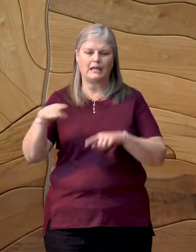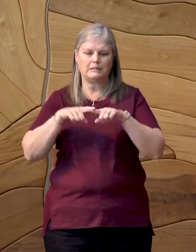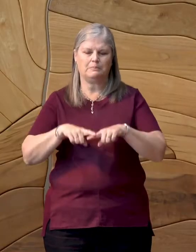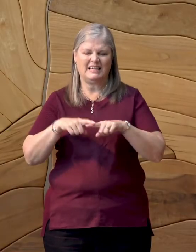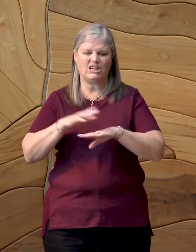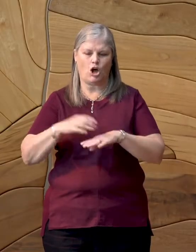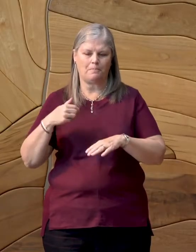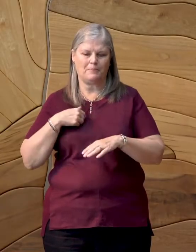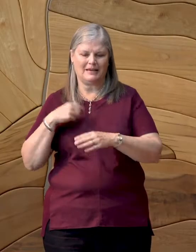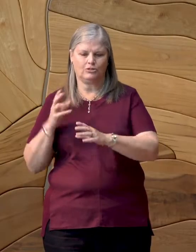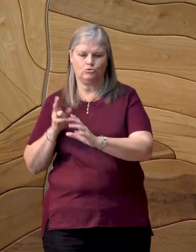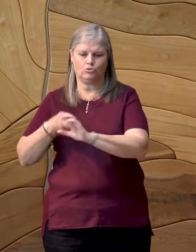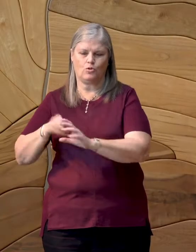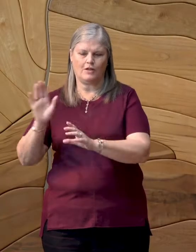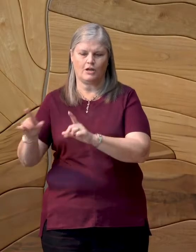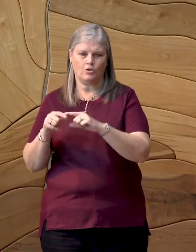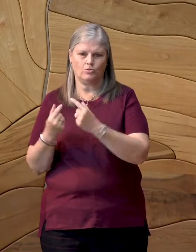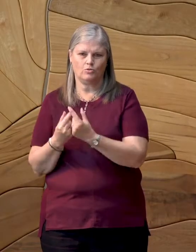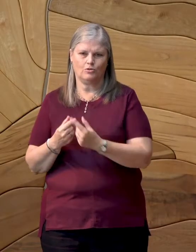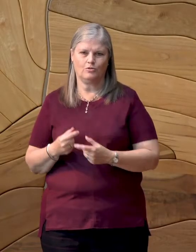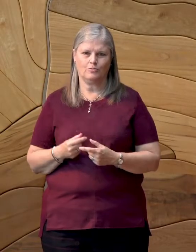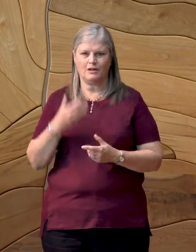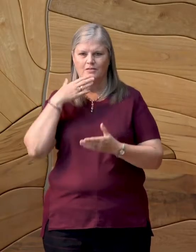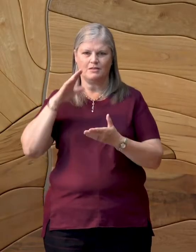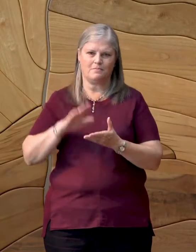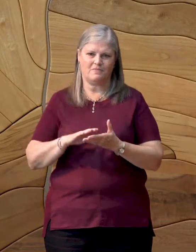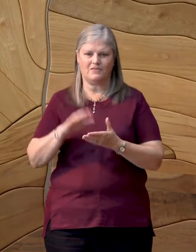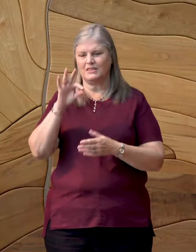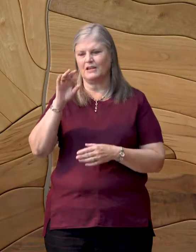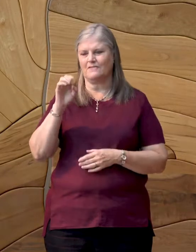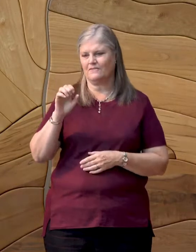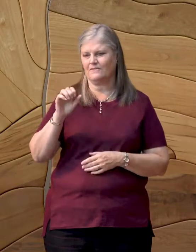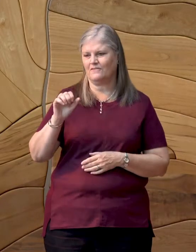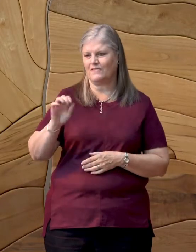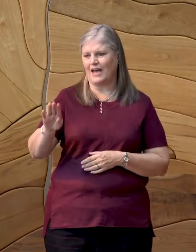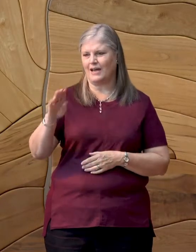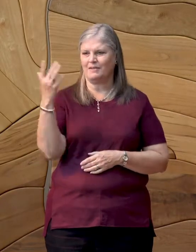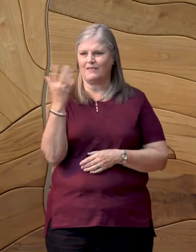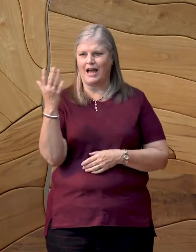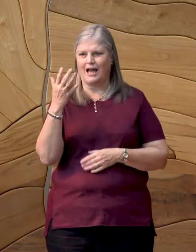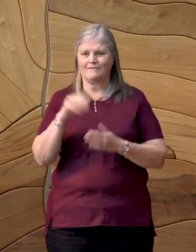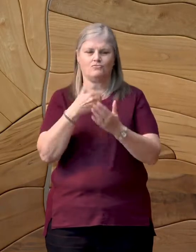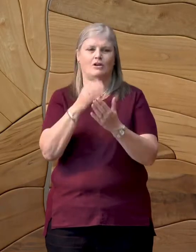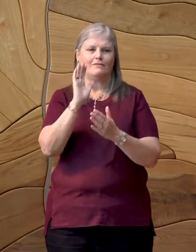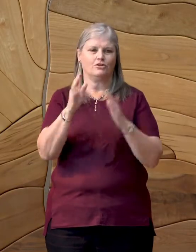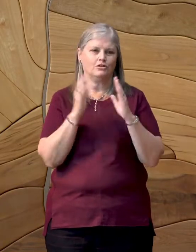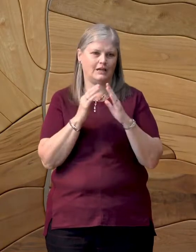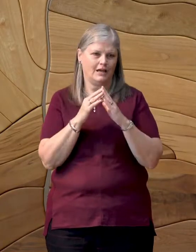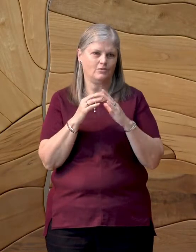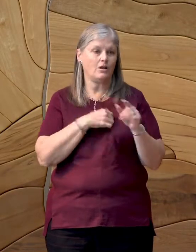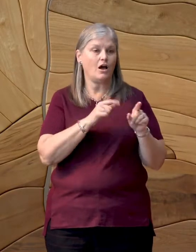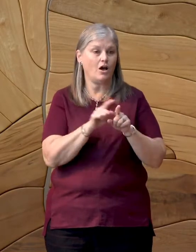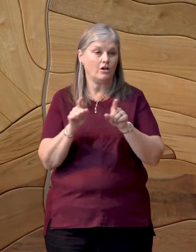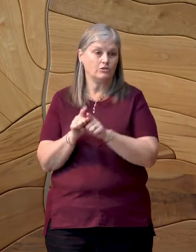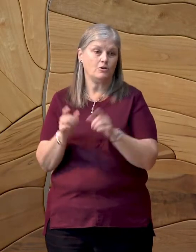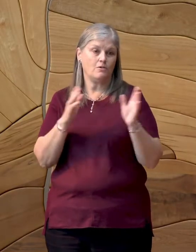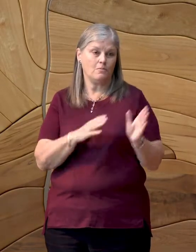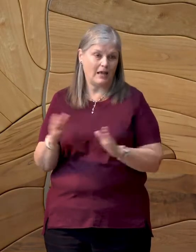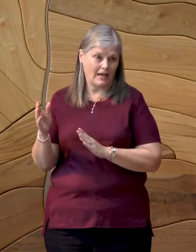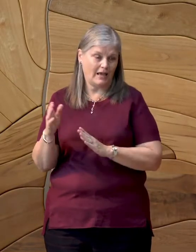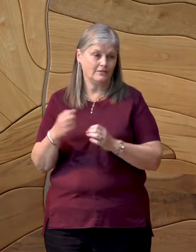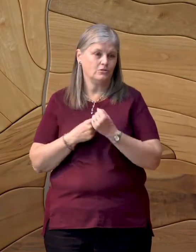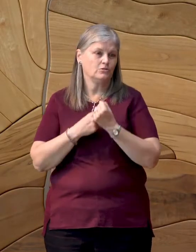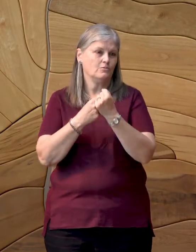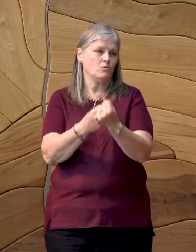out. The fab vibe coming to your town. I also plan to play a supporting